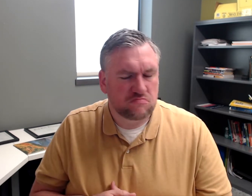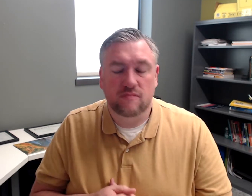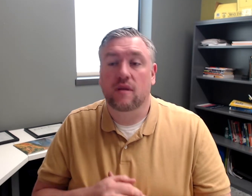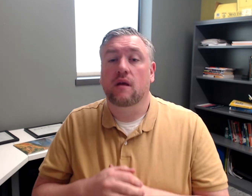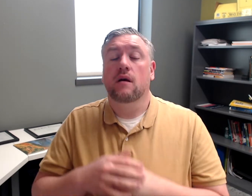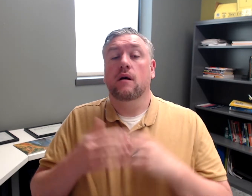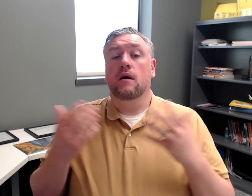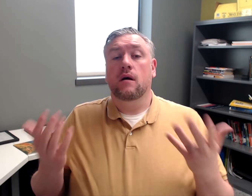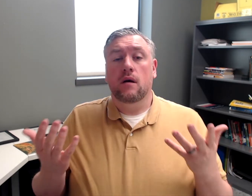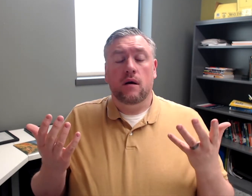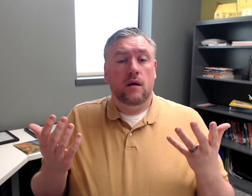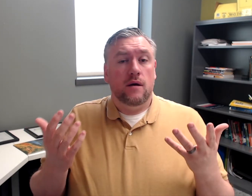topic for a few weeks.